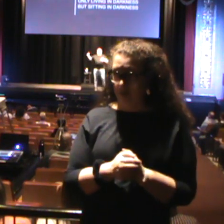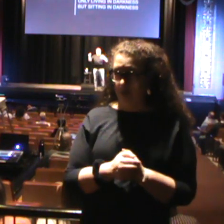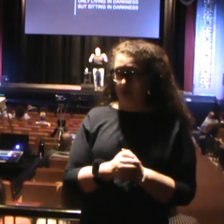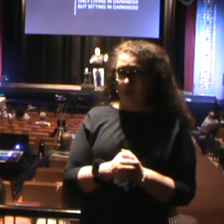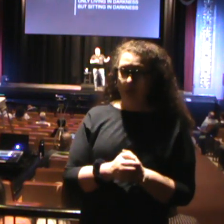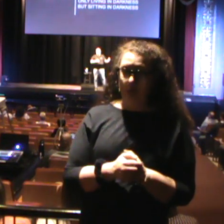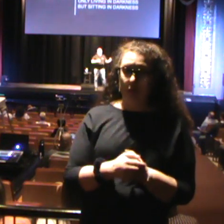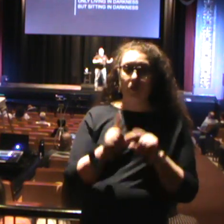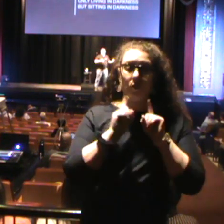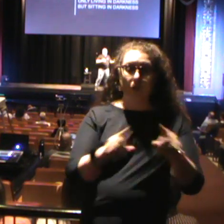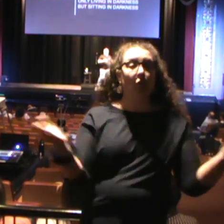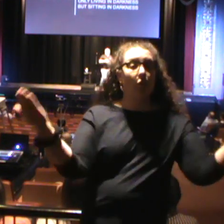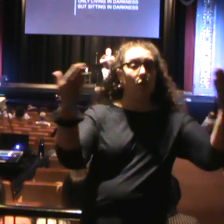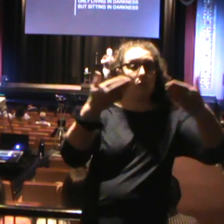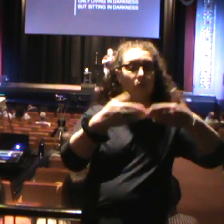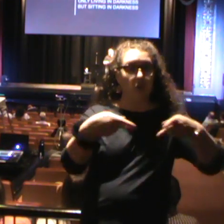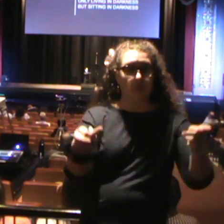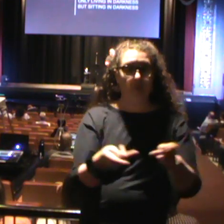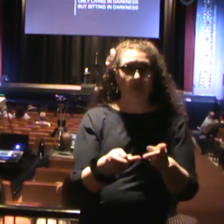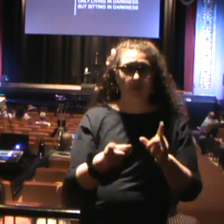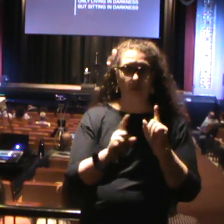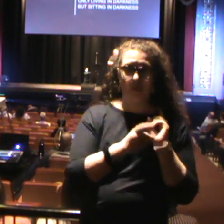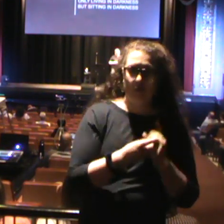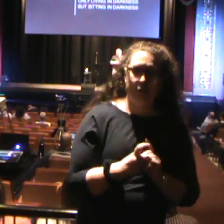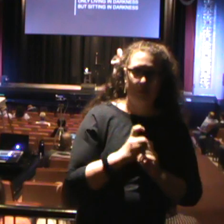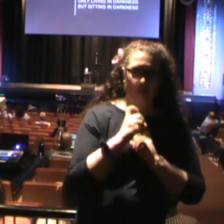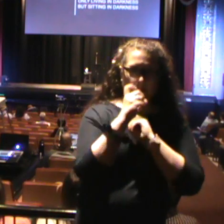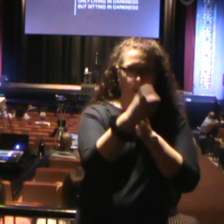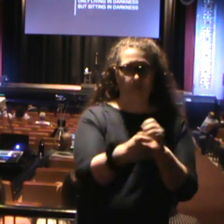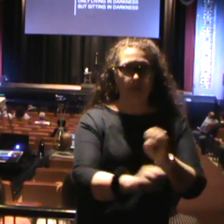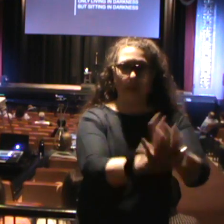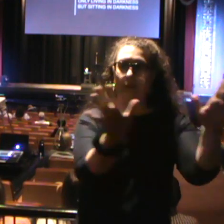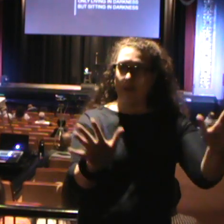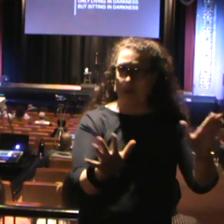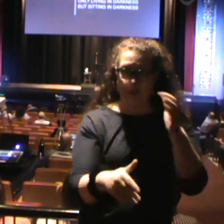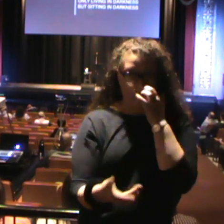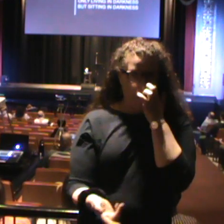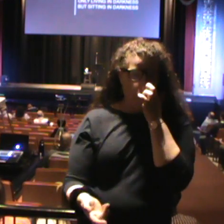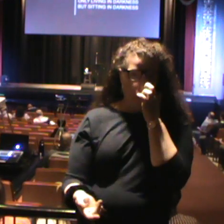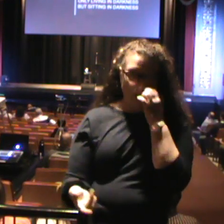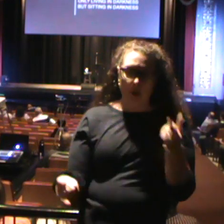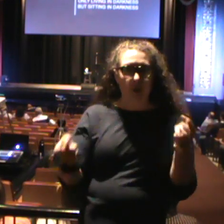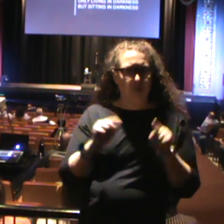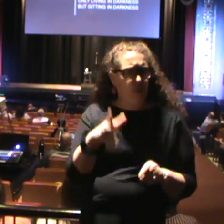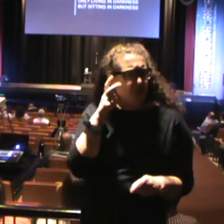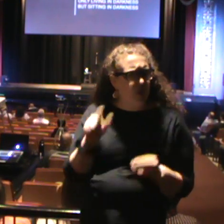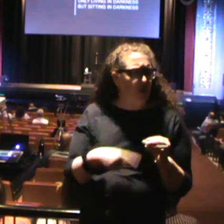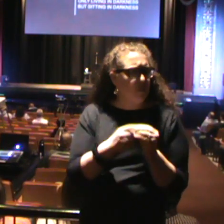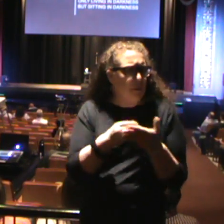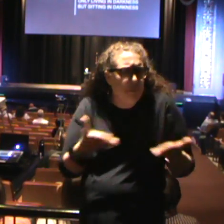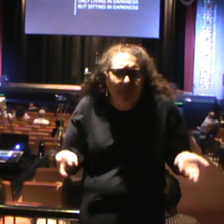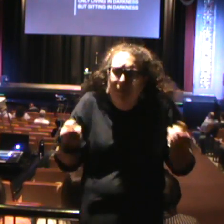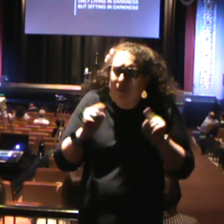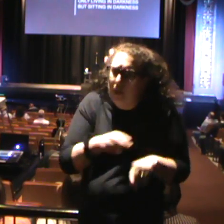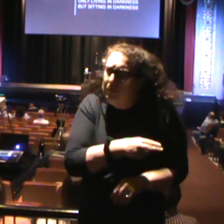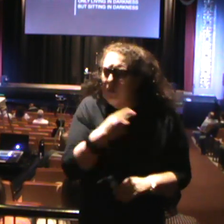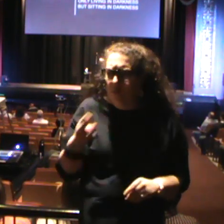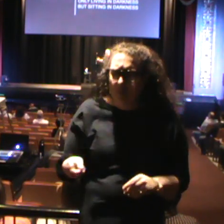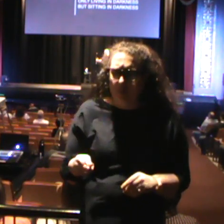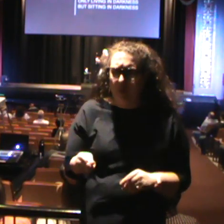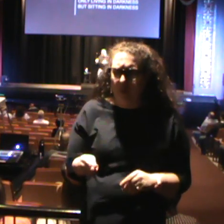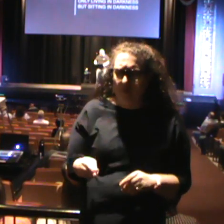the light into darkness. So when we hear about things that are happening in Hopewell,